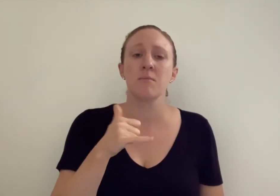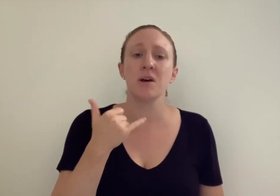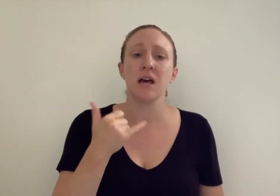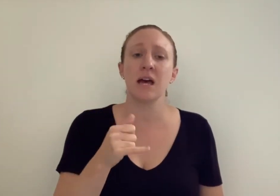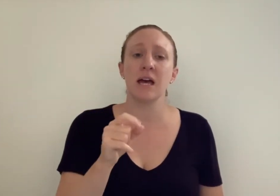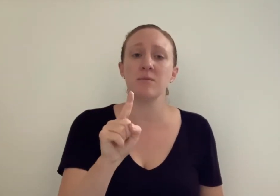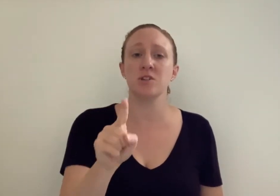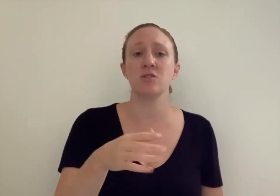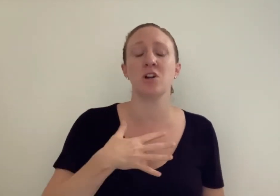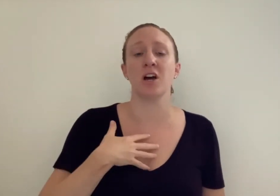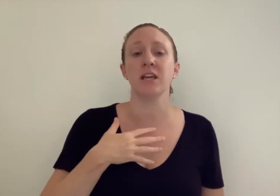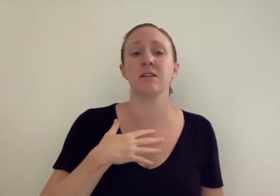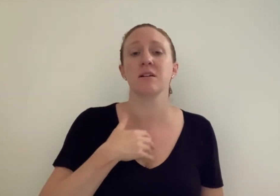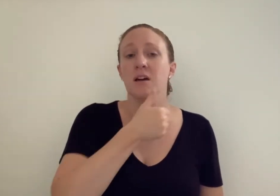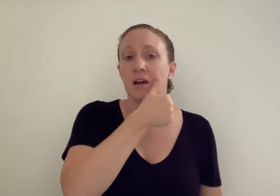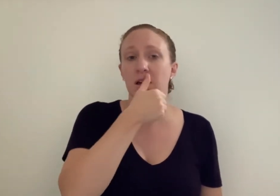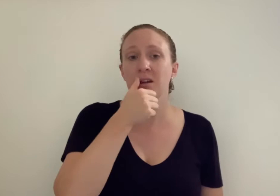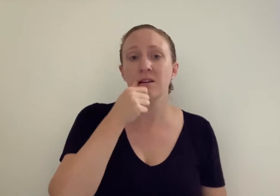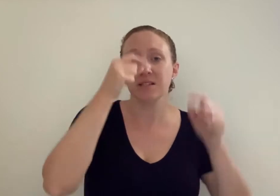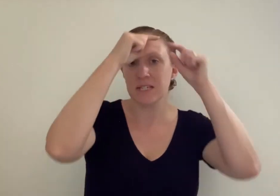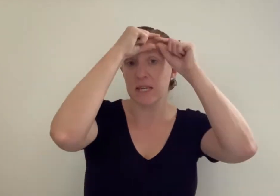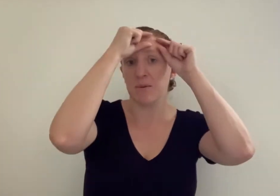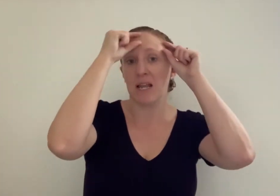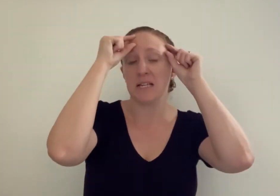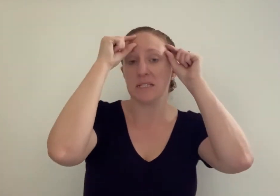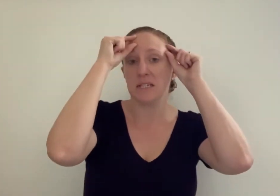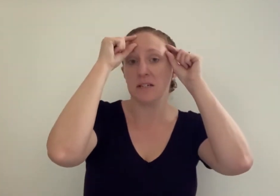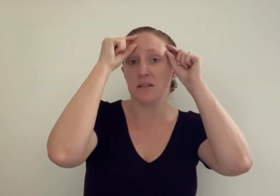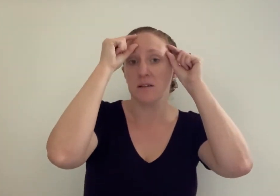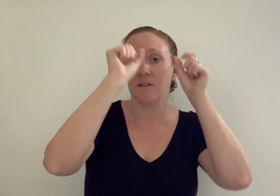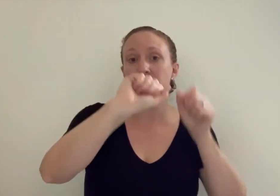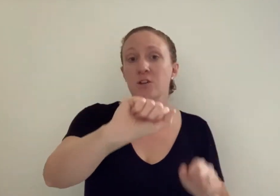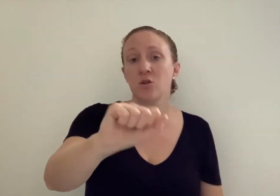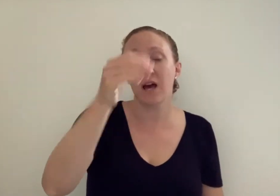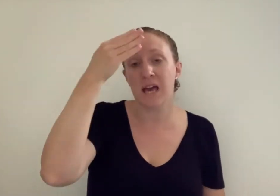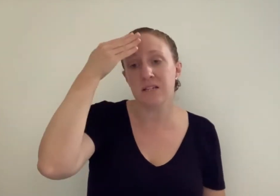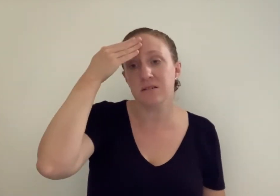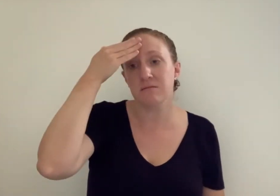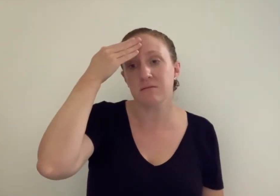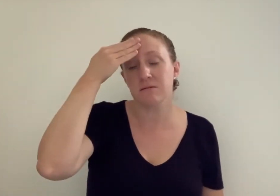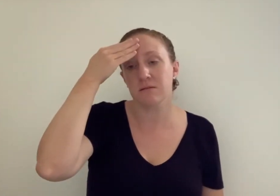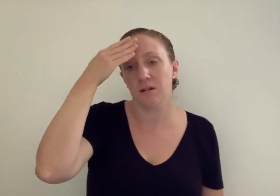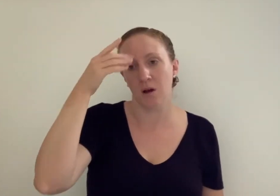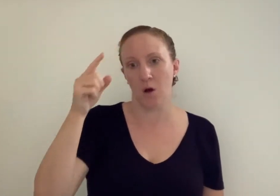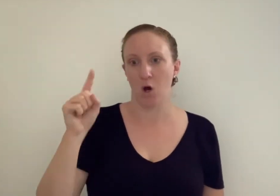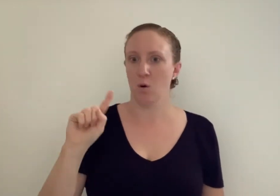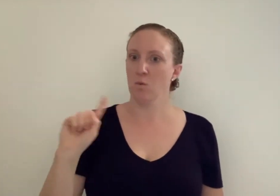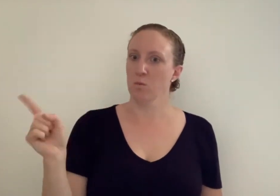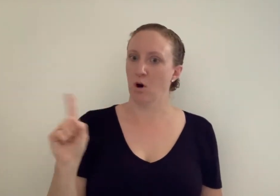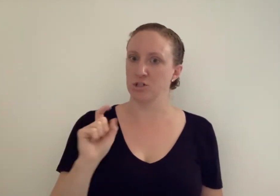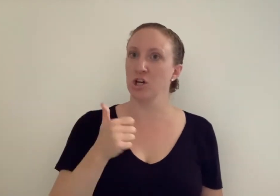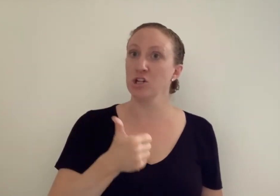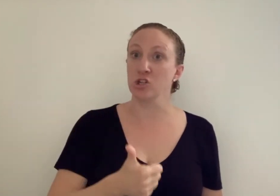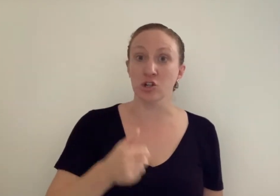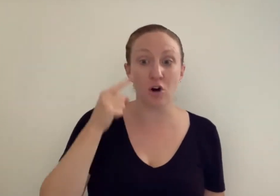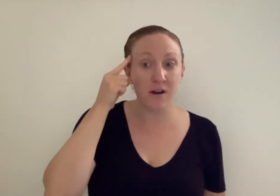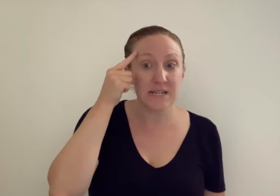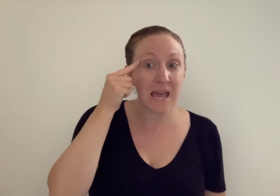Perhaps you'd like a nice sticky plaster for your head? What a good idea,